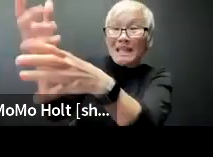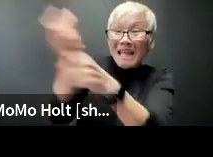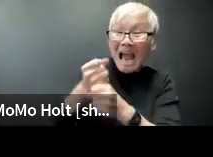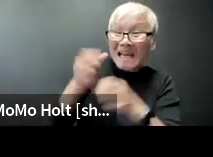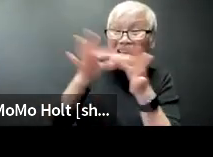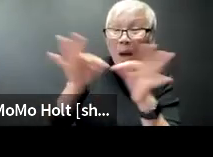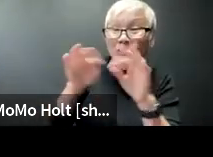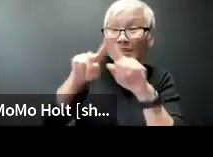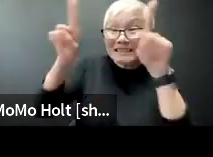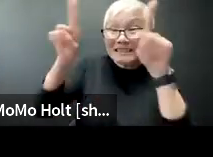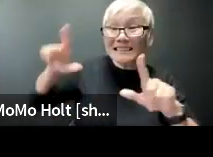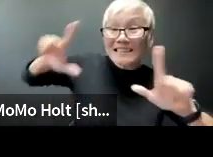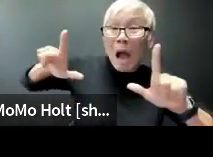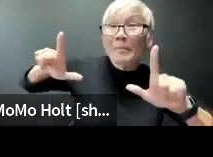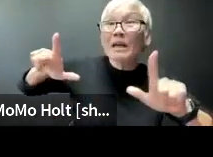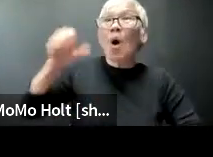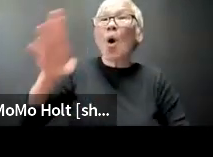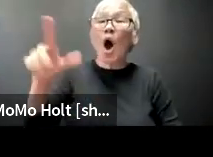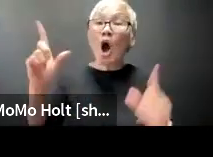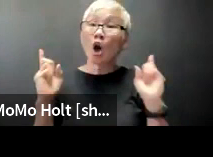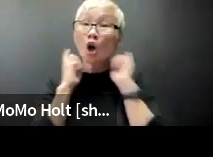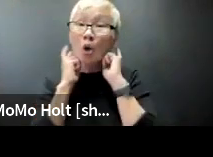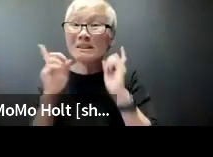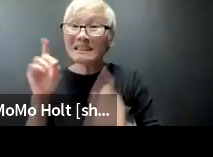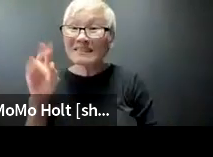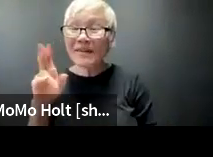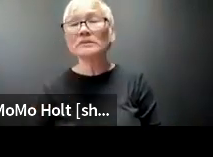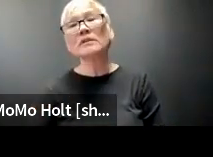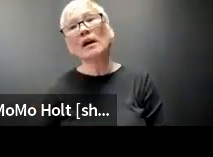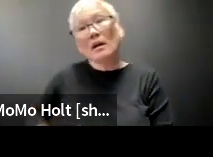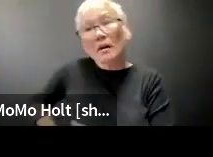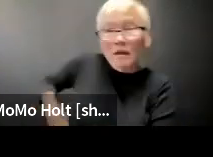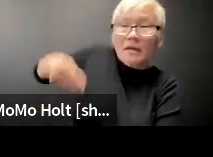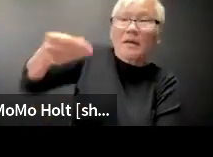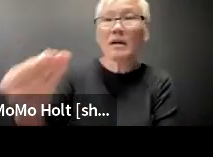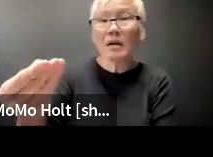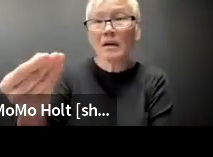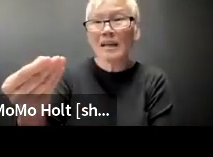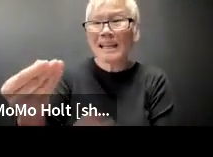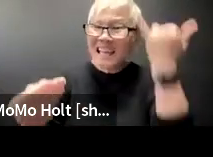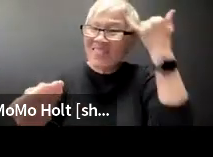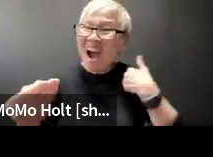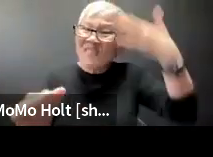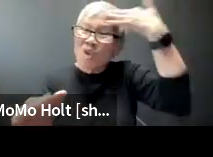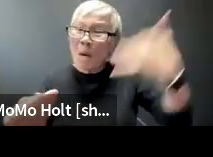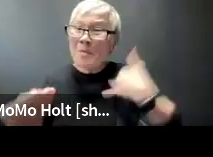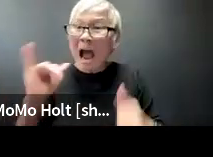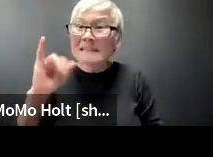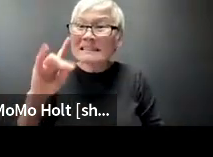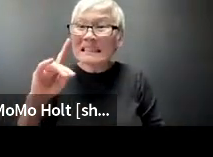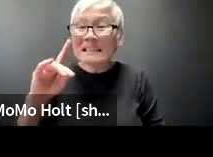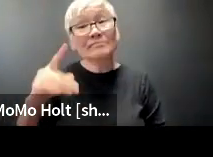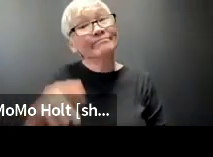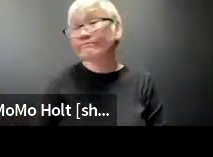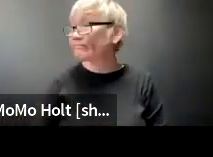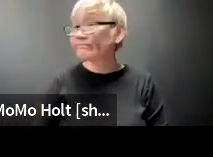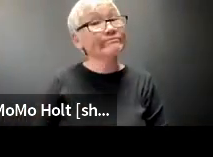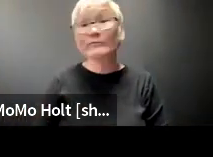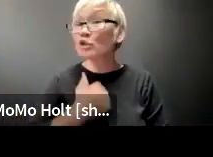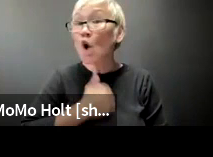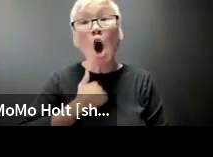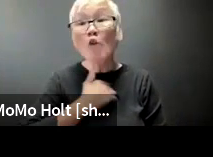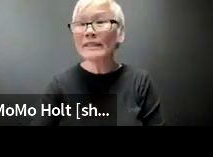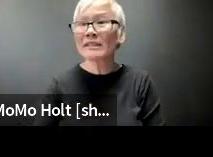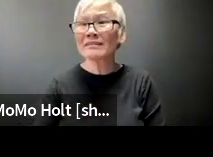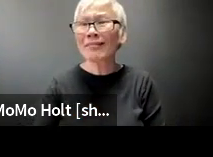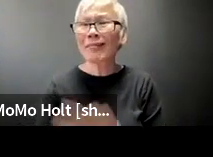must be provided with an id card in order to get a tablet for captions or for listening device but what if i forgot